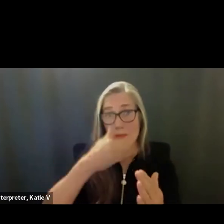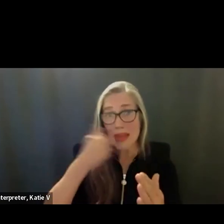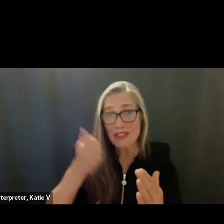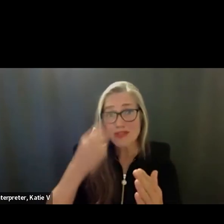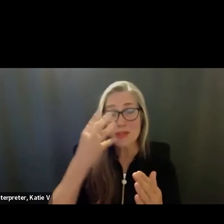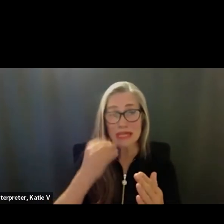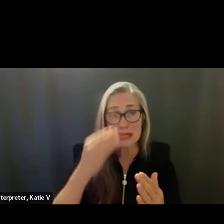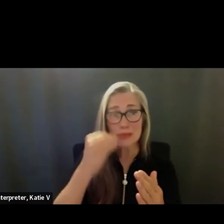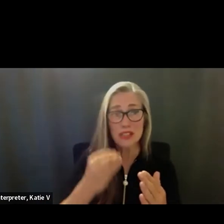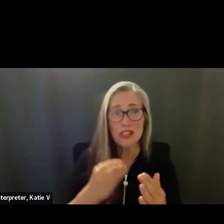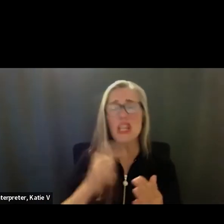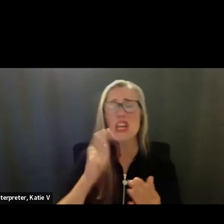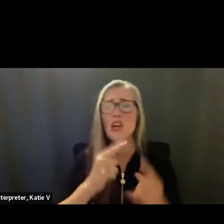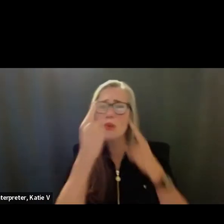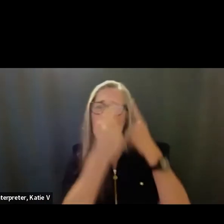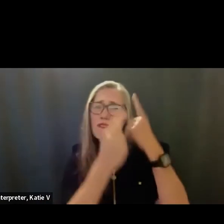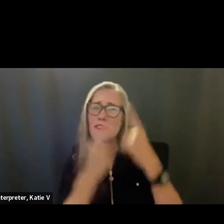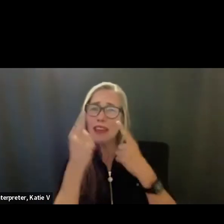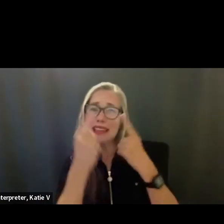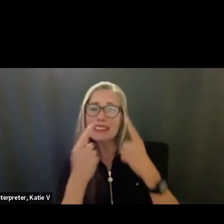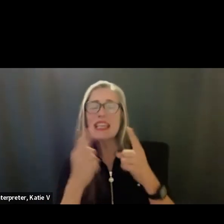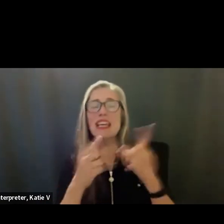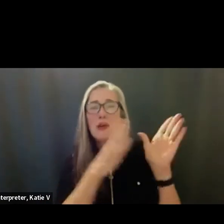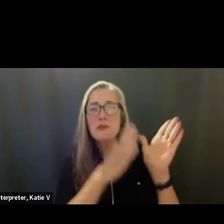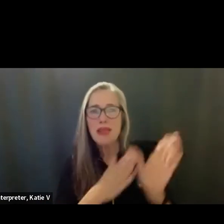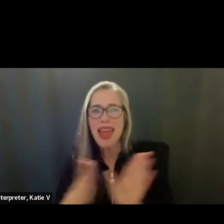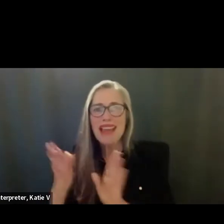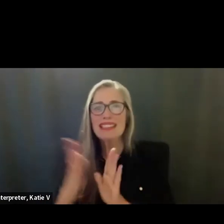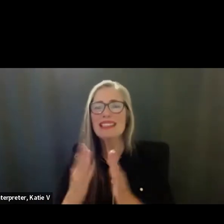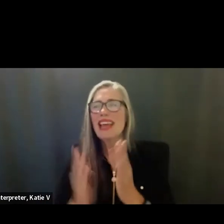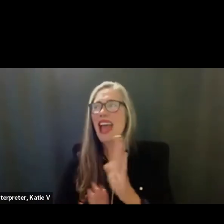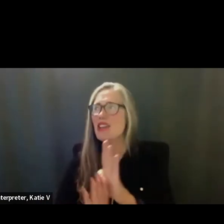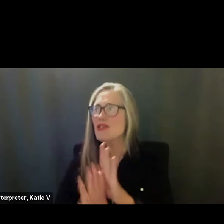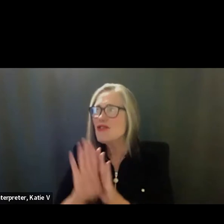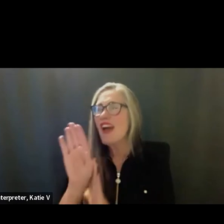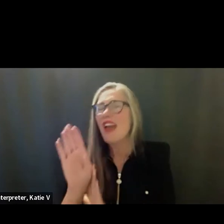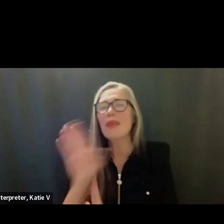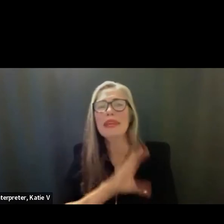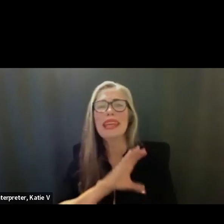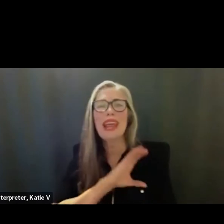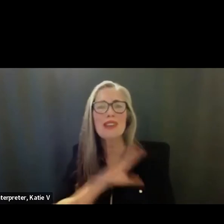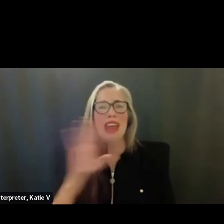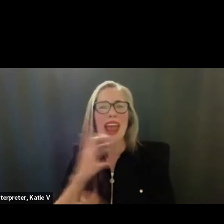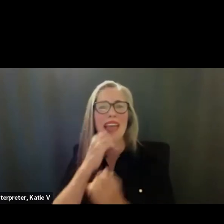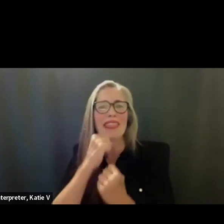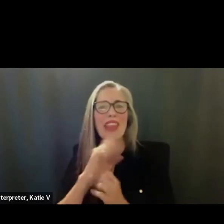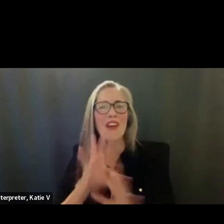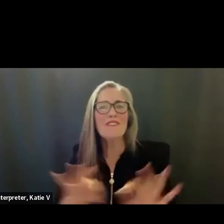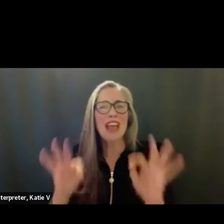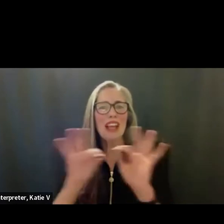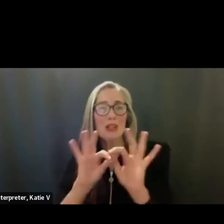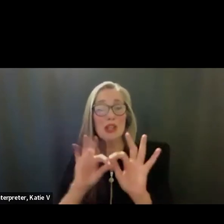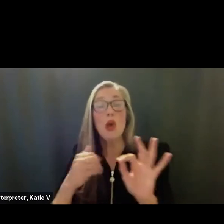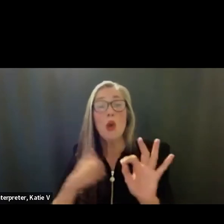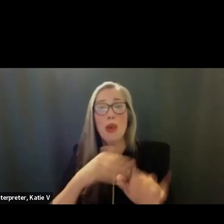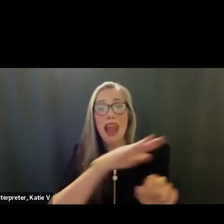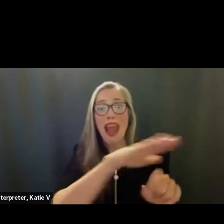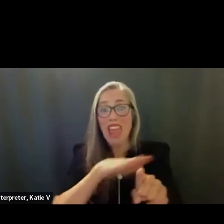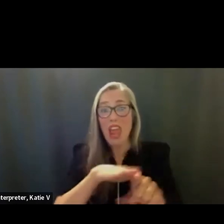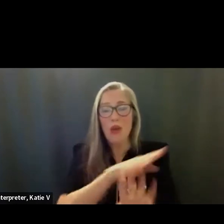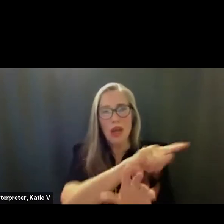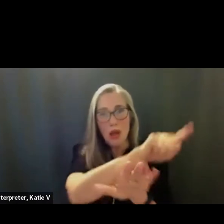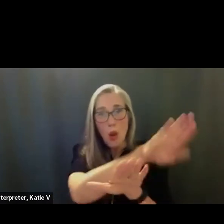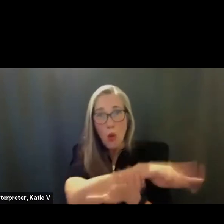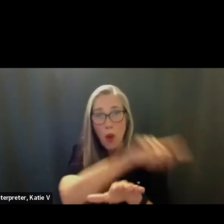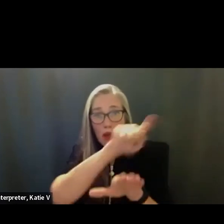plans and strategies for success and develop their character and values. And we have, I wanted to share with you three areas in which